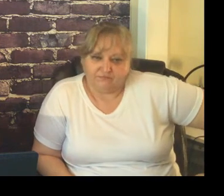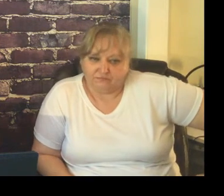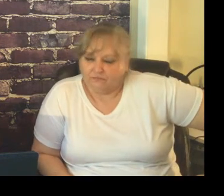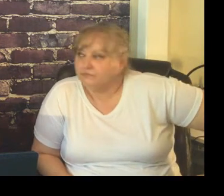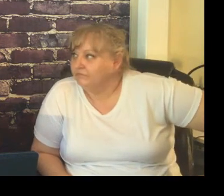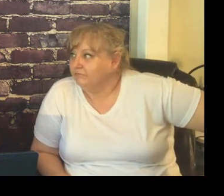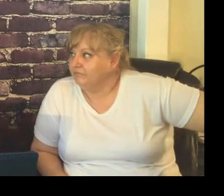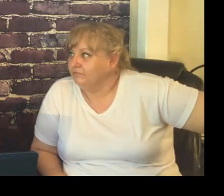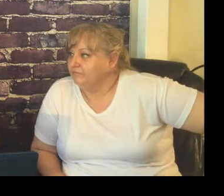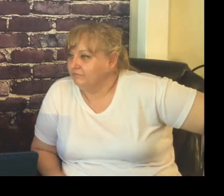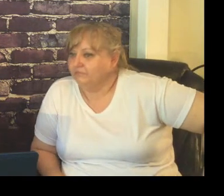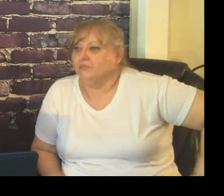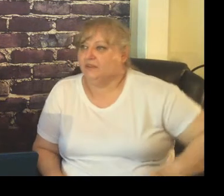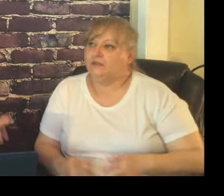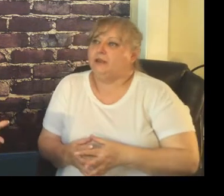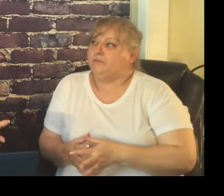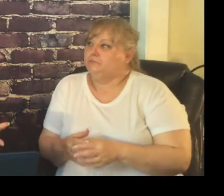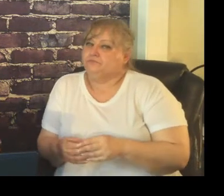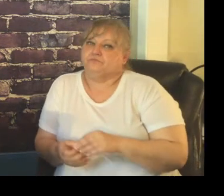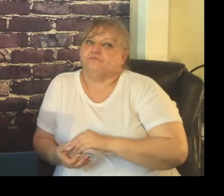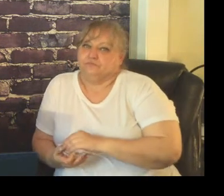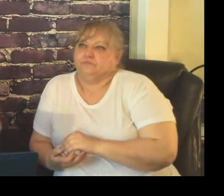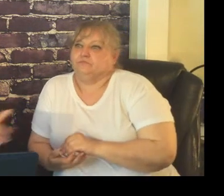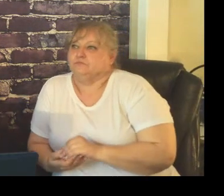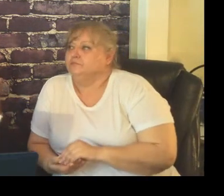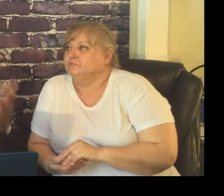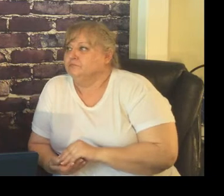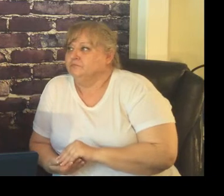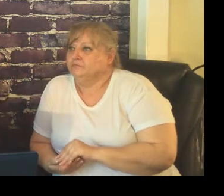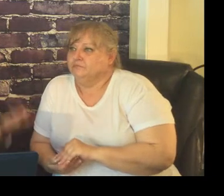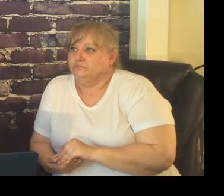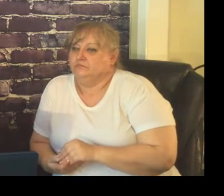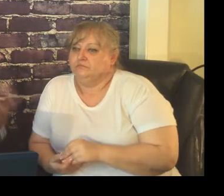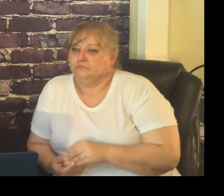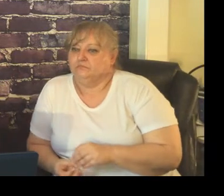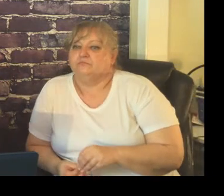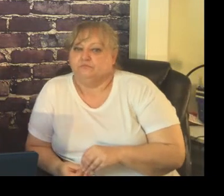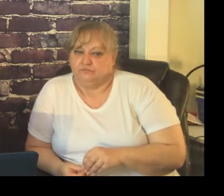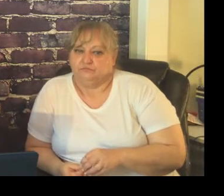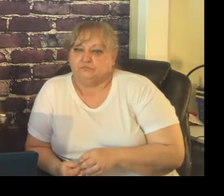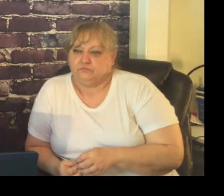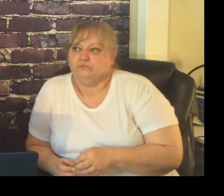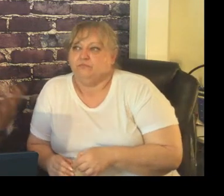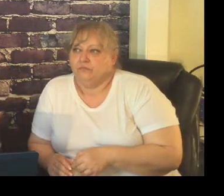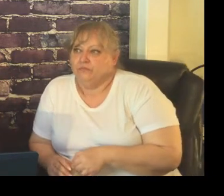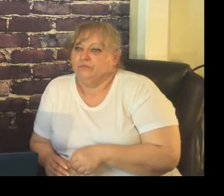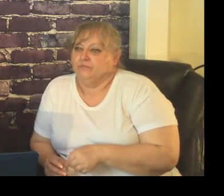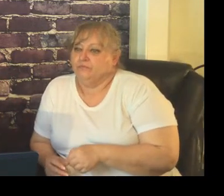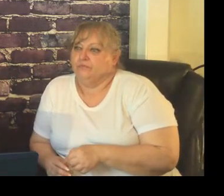every week not the same houses but we got to all of our kids we just regularly went you know we would